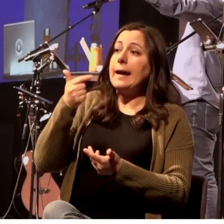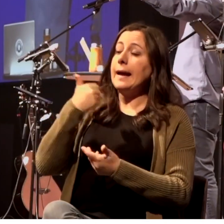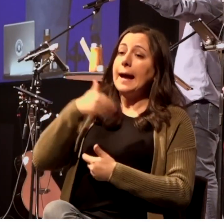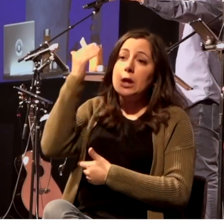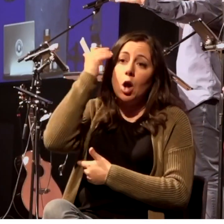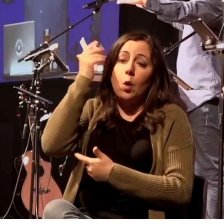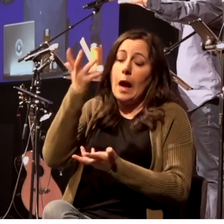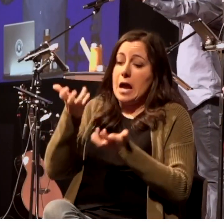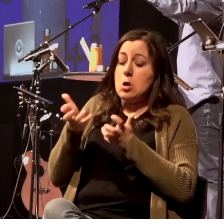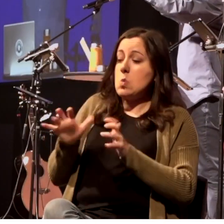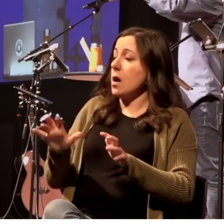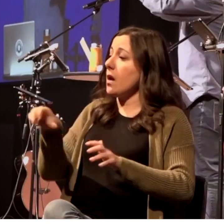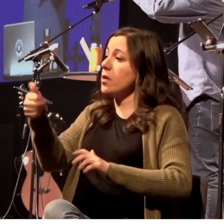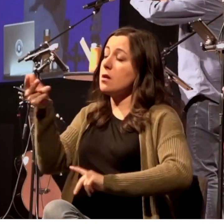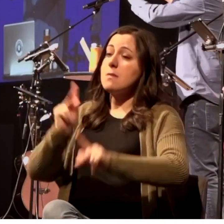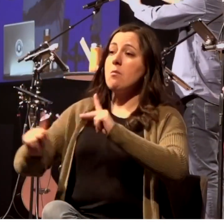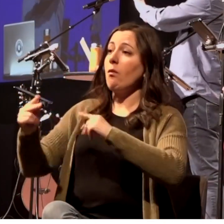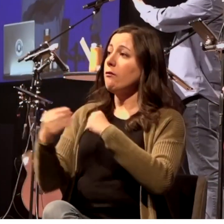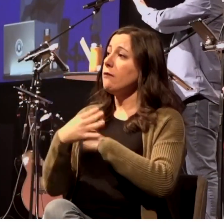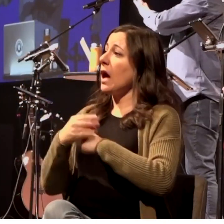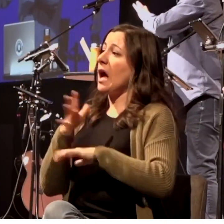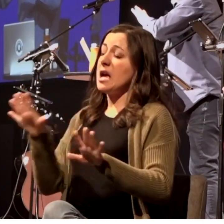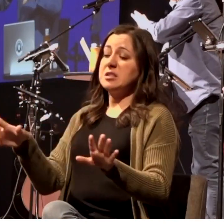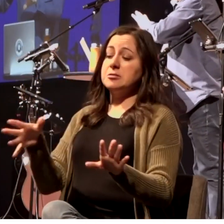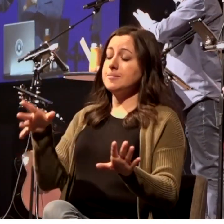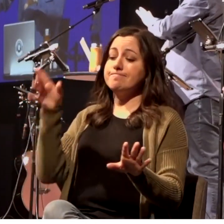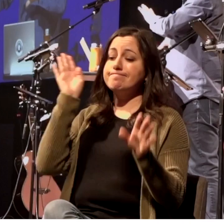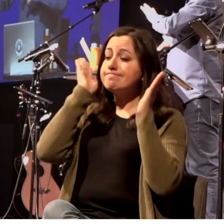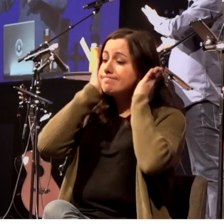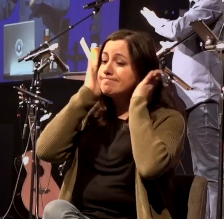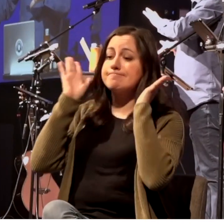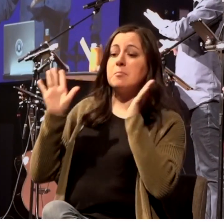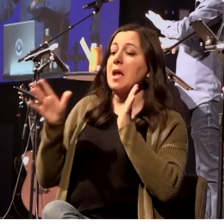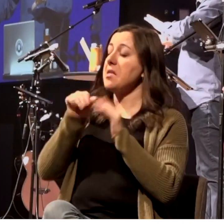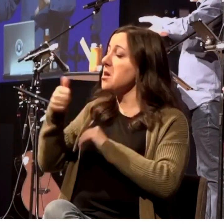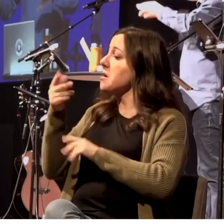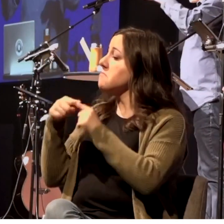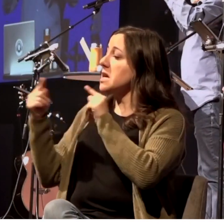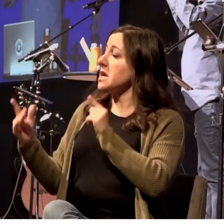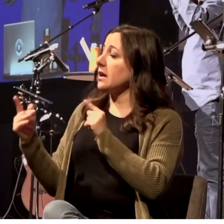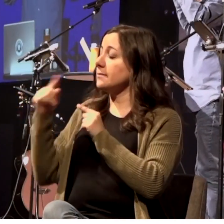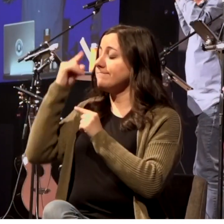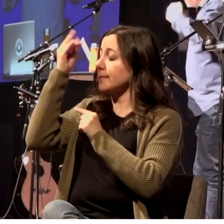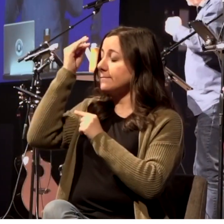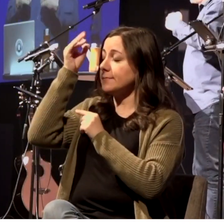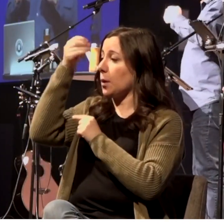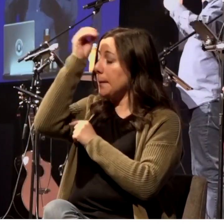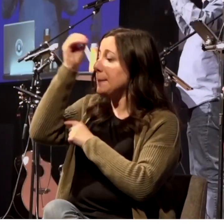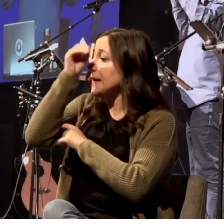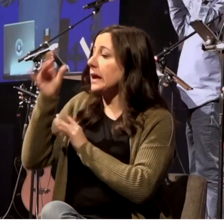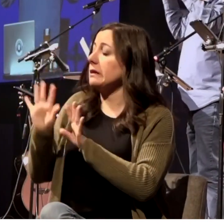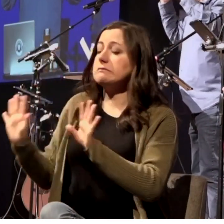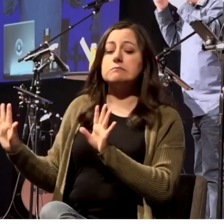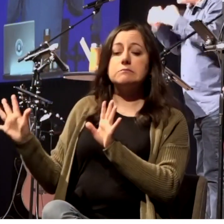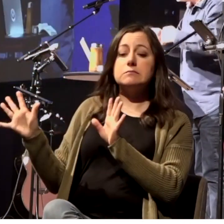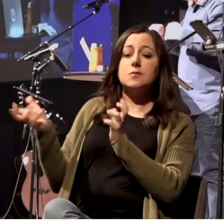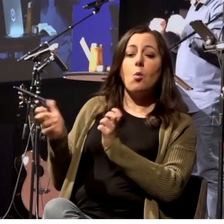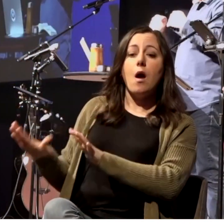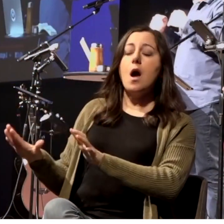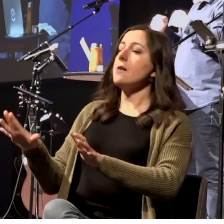any input. I don't wanna hear a differing opinion, right? I'm gonna trust in my own opinion. I'm gonna trust in my own